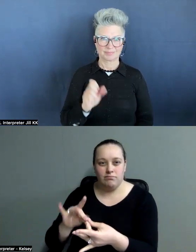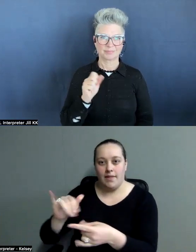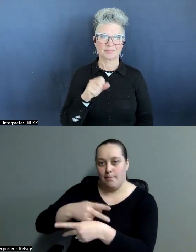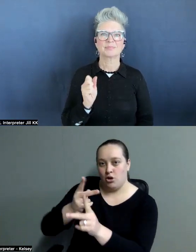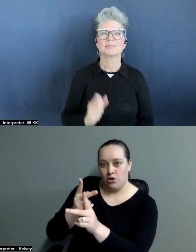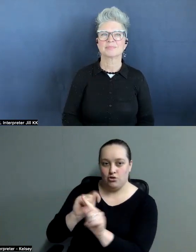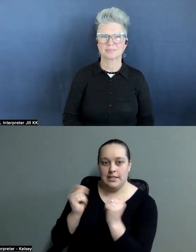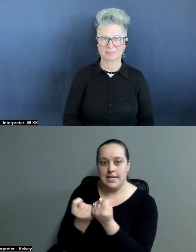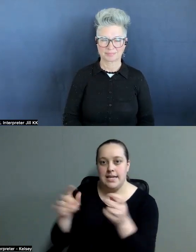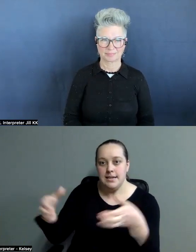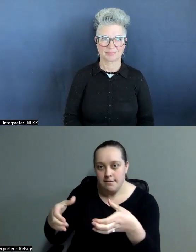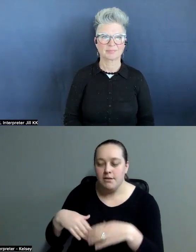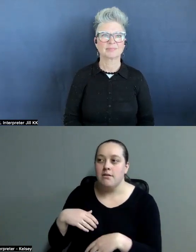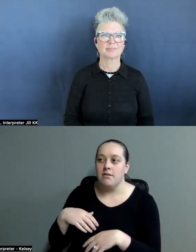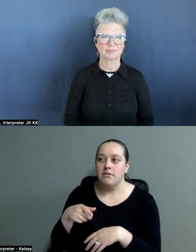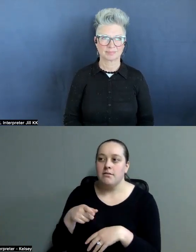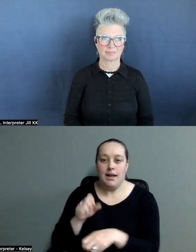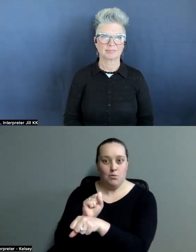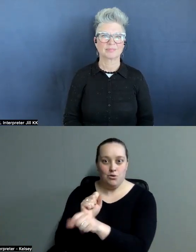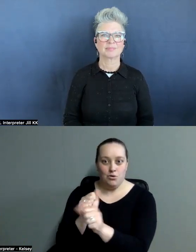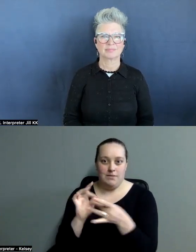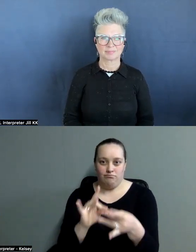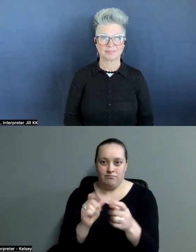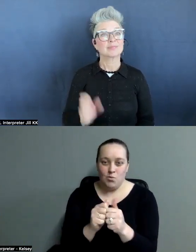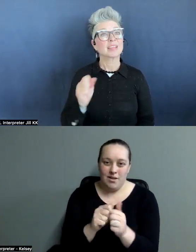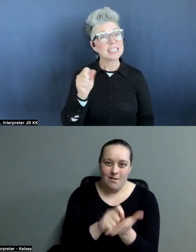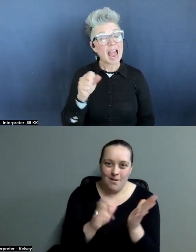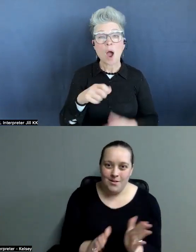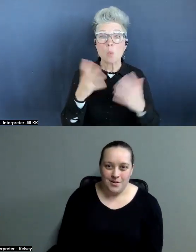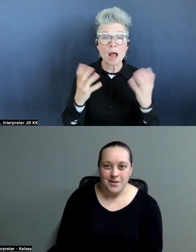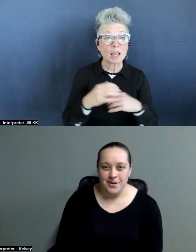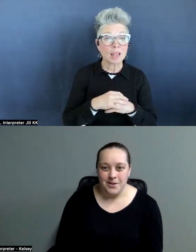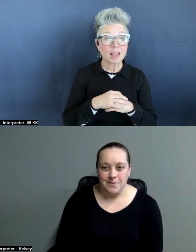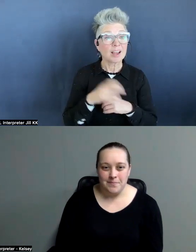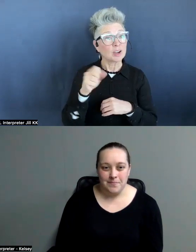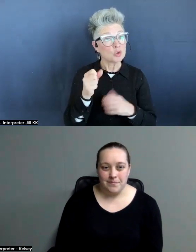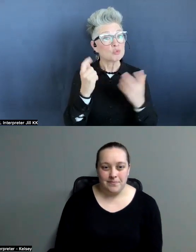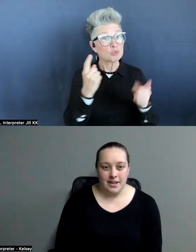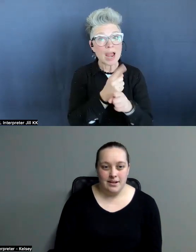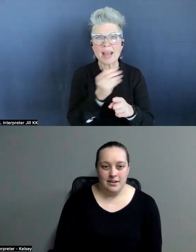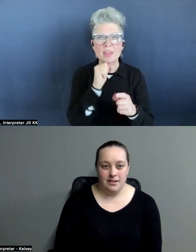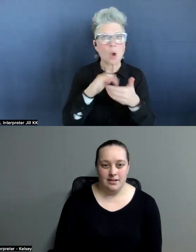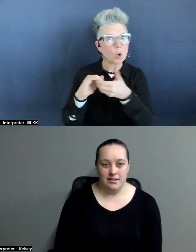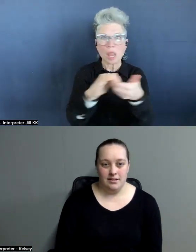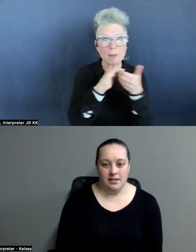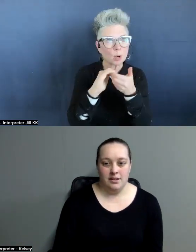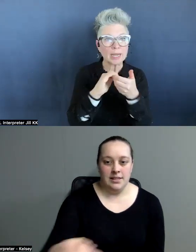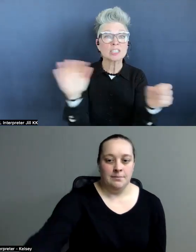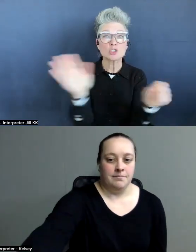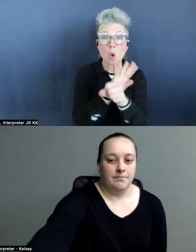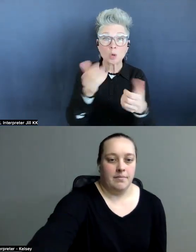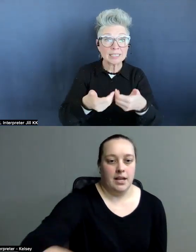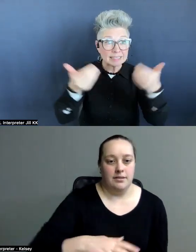and collaborating with the author. Yeah. Well, and they don't collaborate with us. They do it totally separate from us.